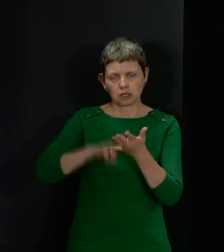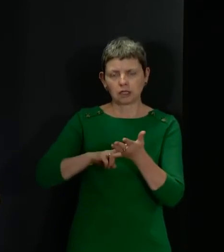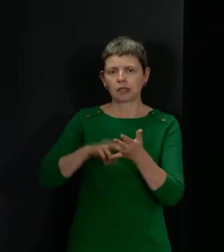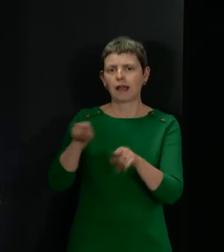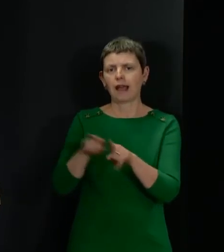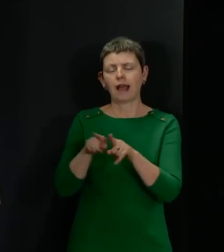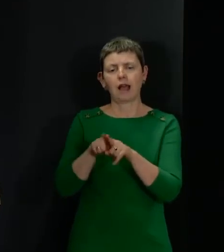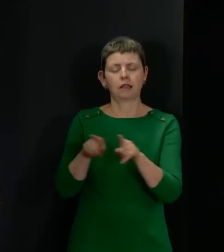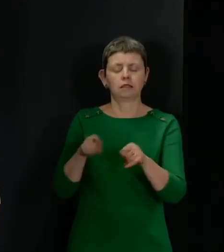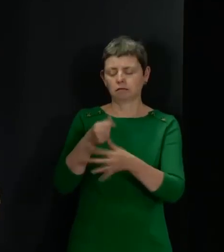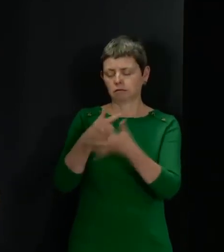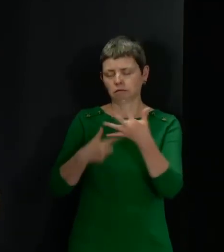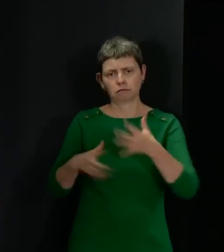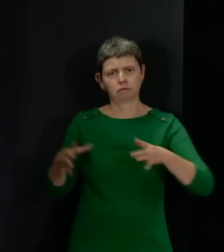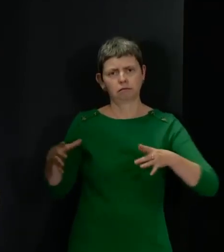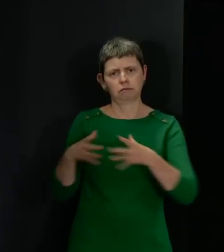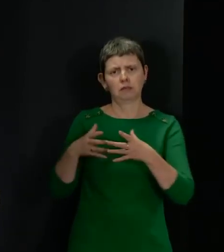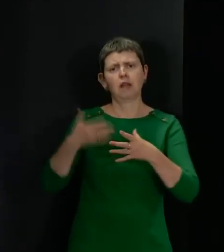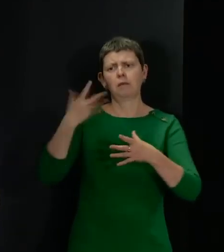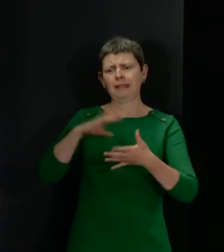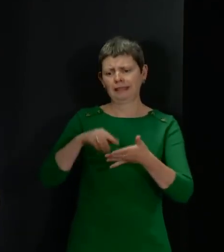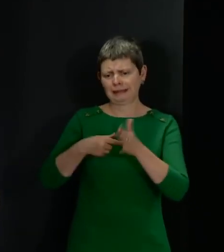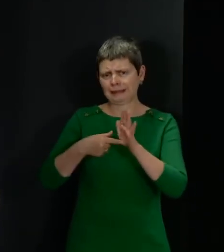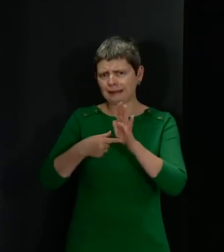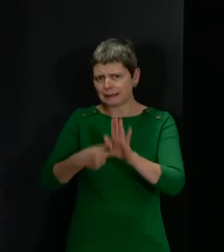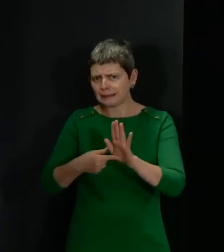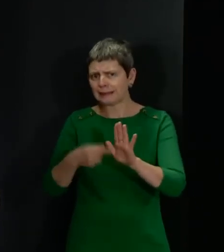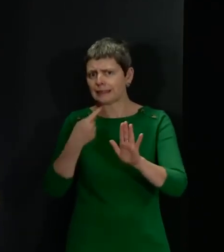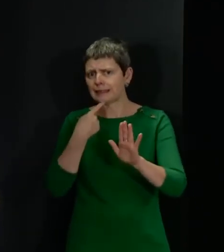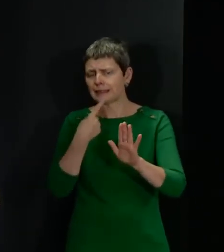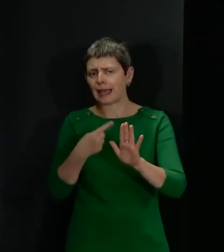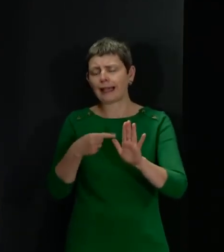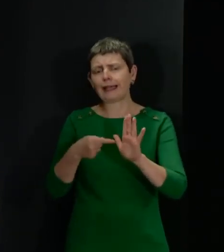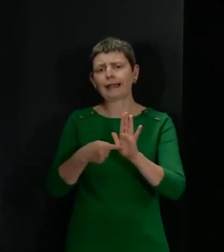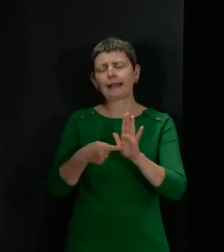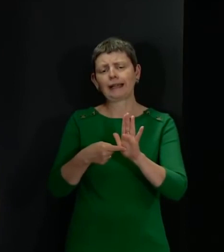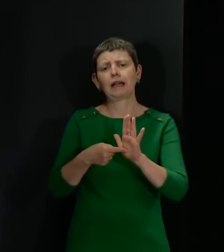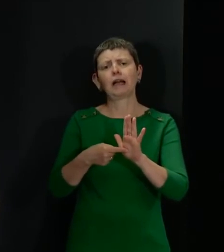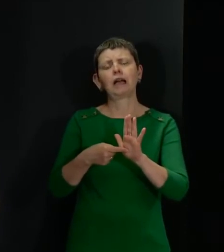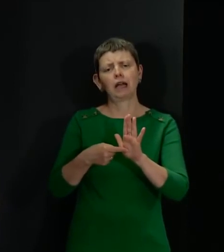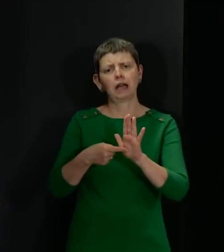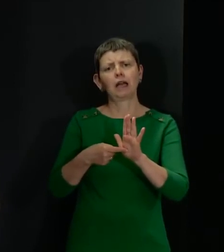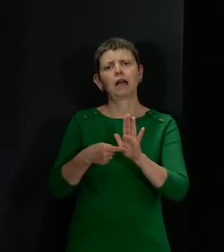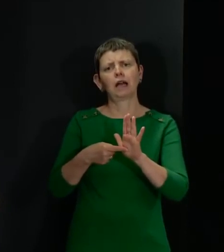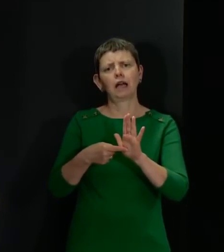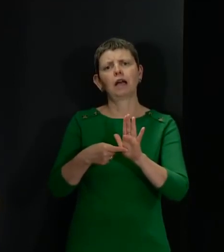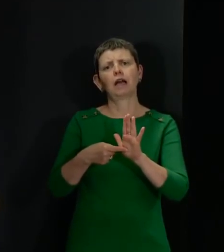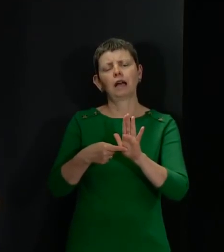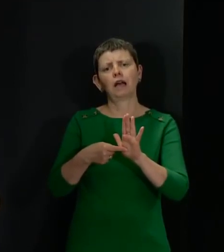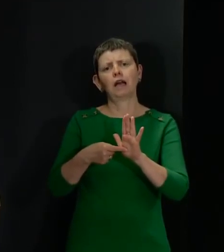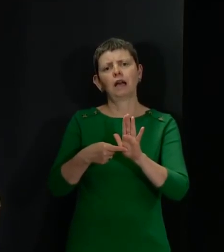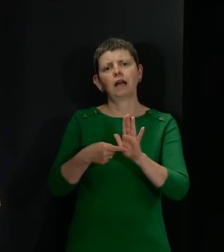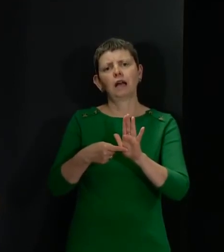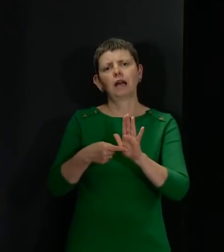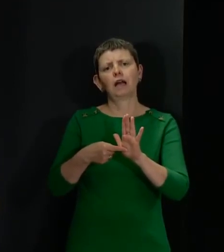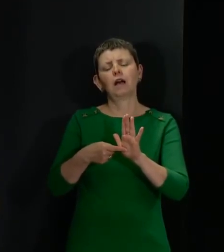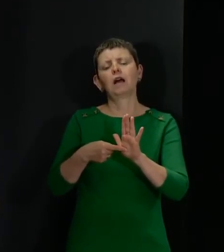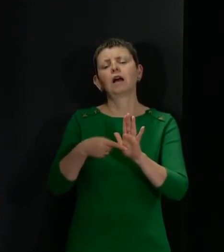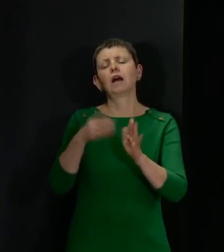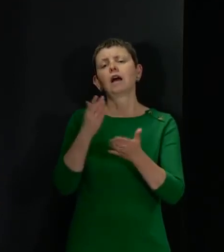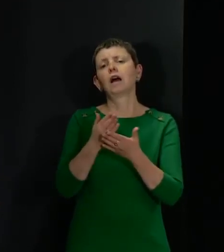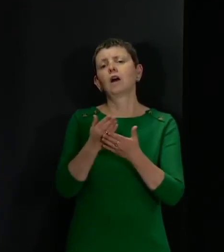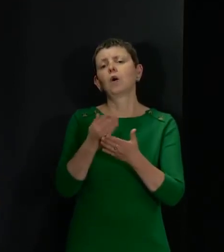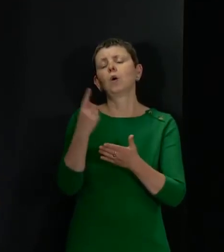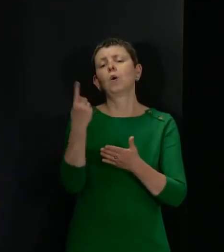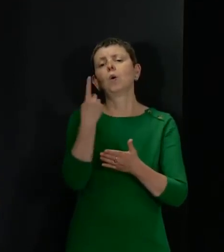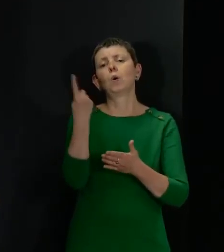lawyer, who has been working with the Bayo family. I welcome their encouragement for people to make their